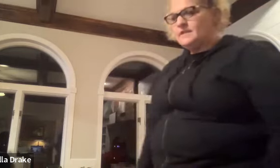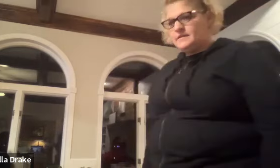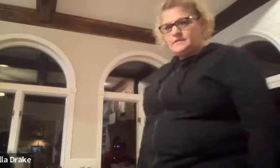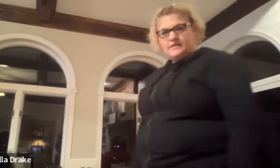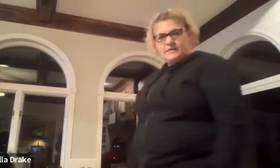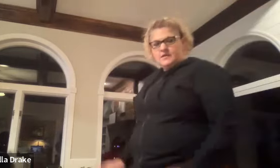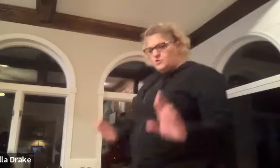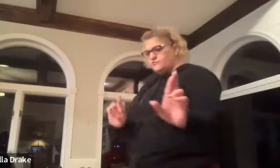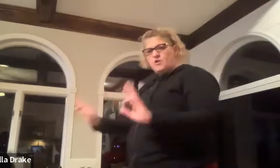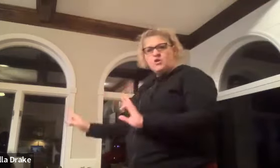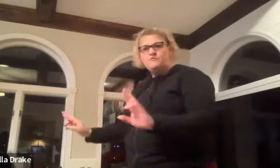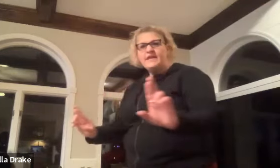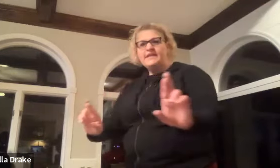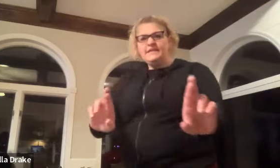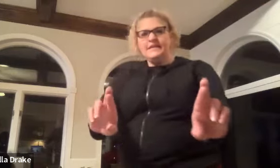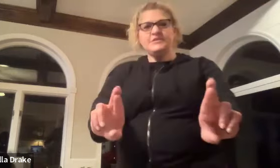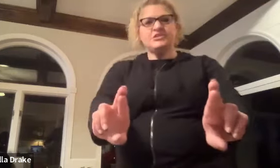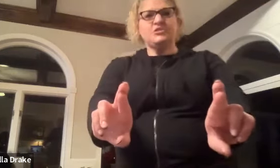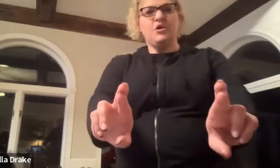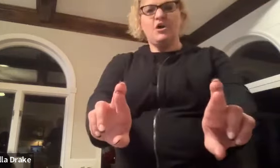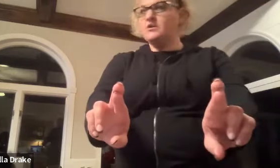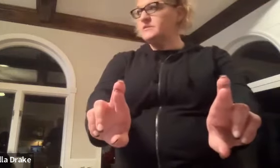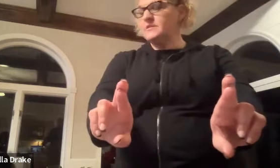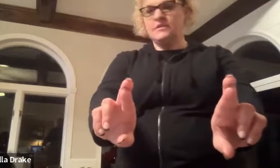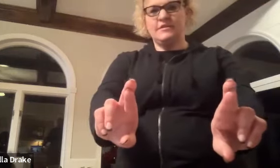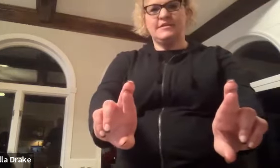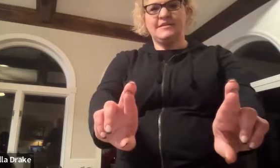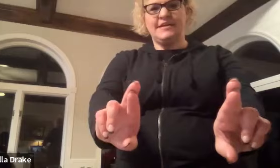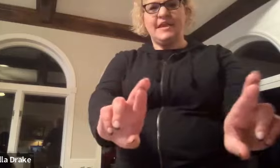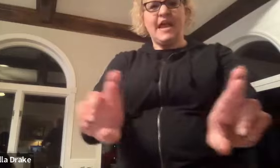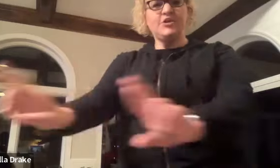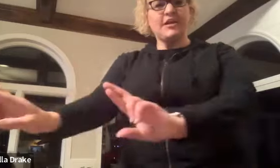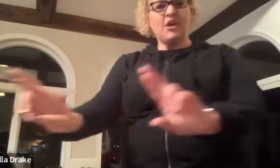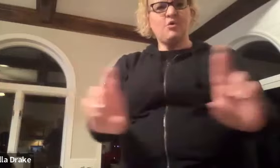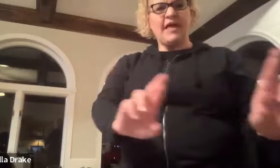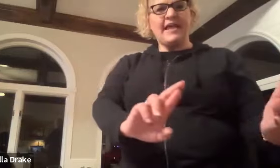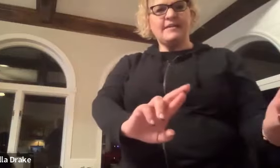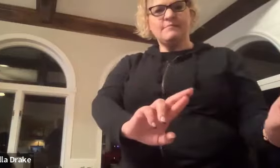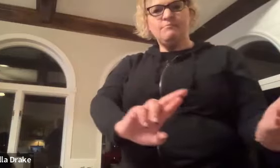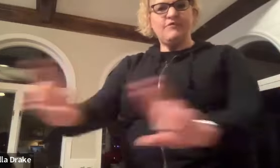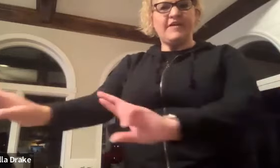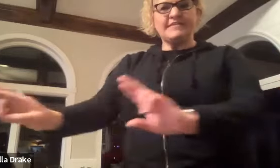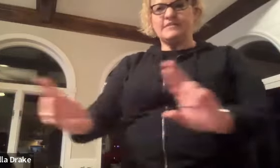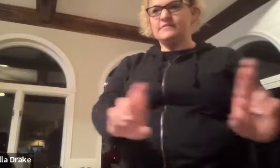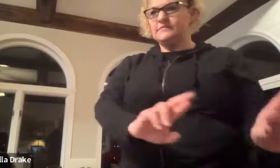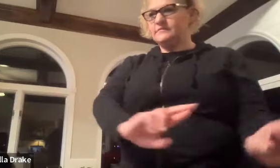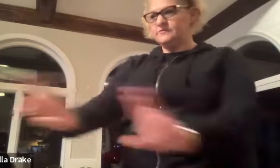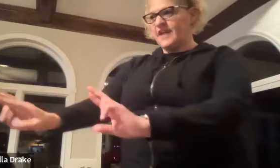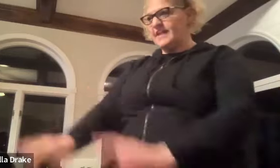ready is two r's ready is two r's and you're gonna go like move it ready